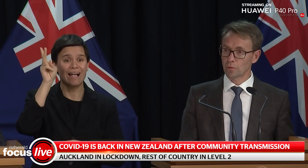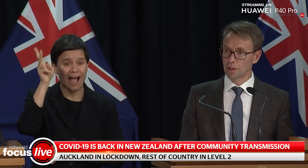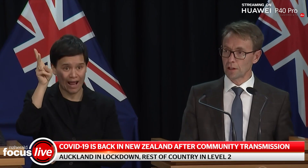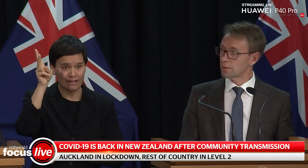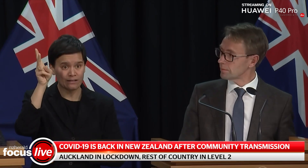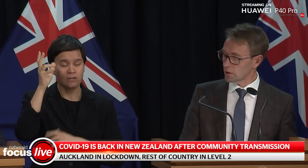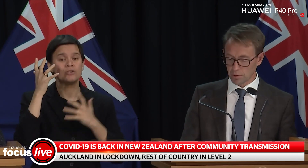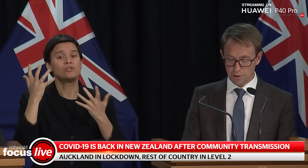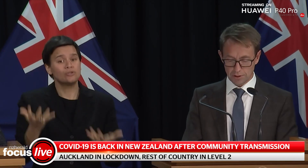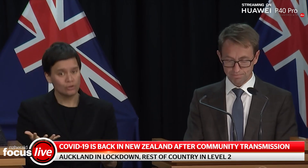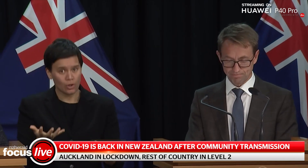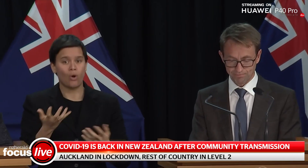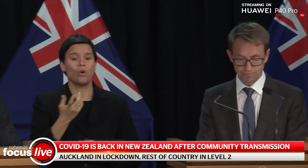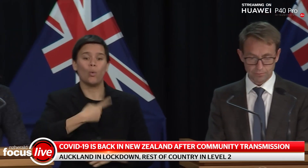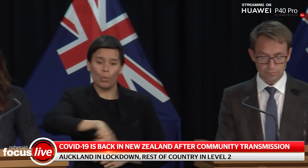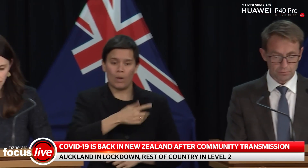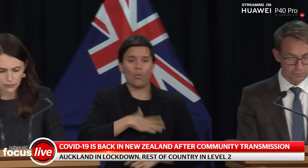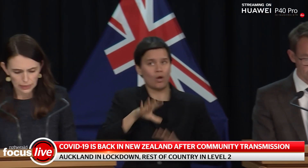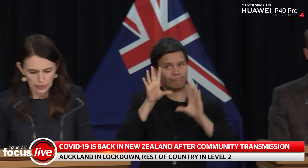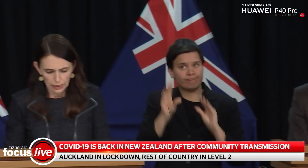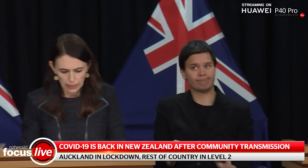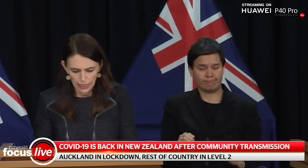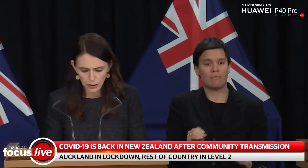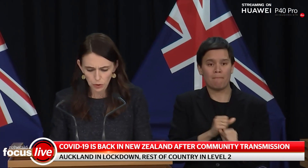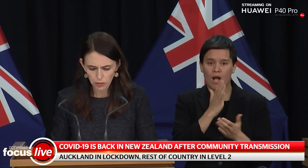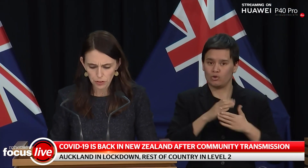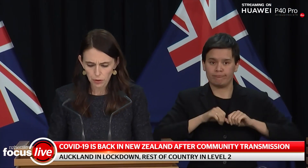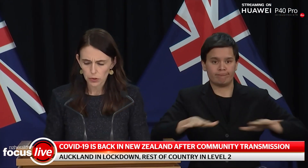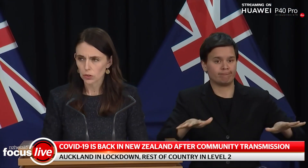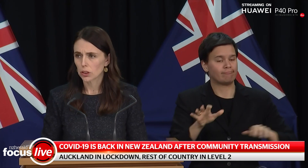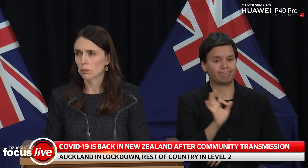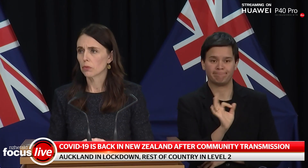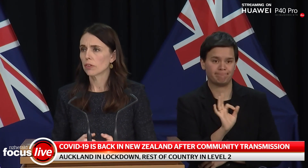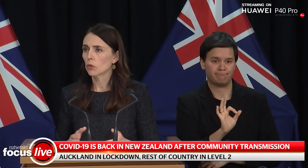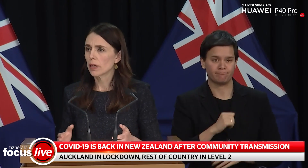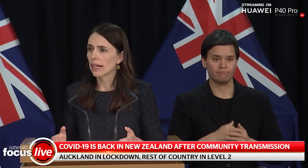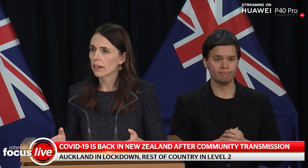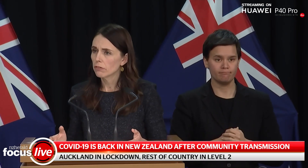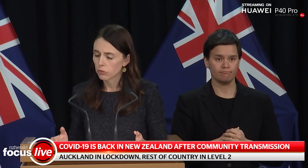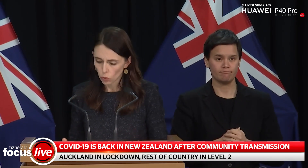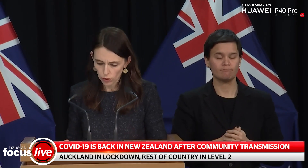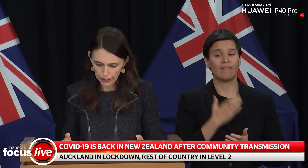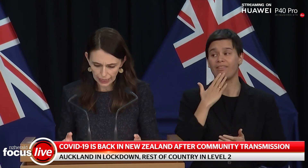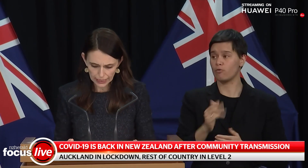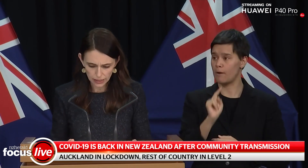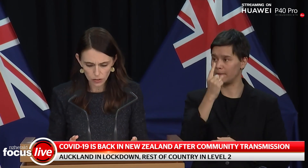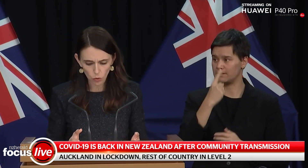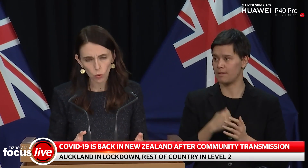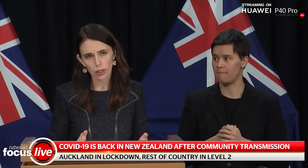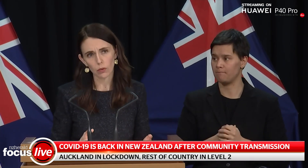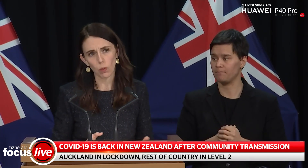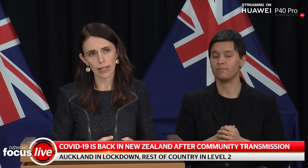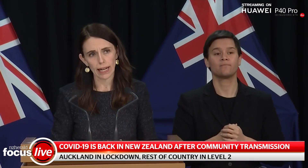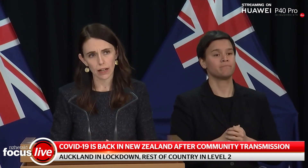and will do it again. Thank you, Prime Minister. Thank you. As you will have heard from Dr Bloomfield, we have four cases